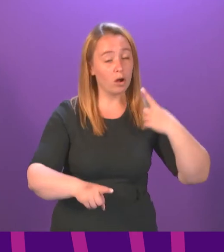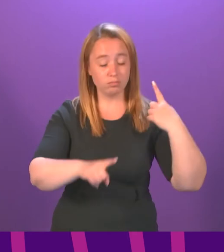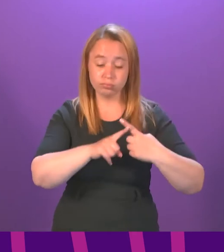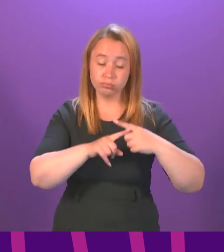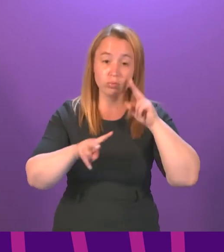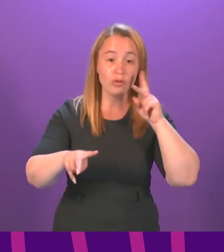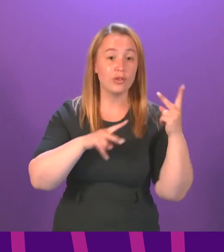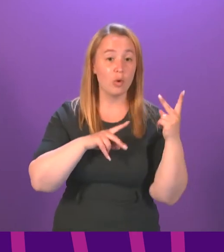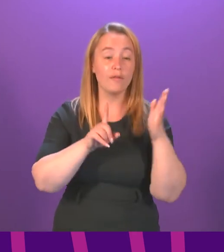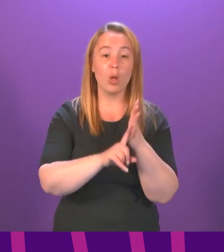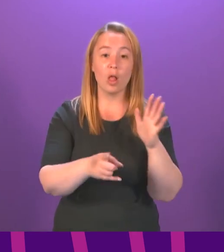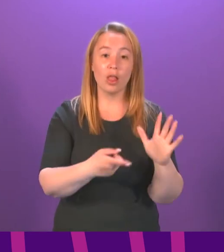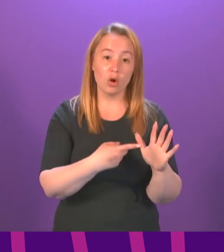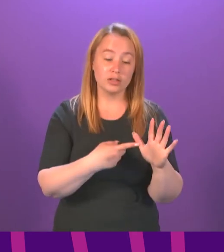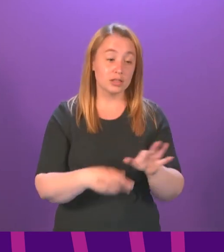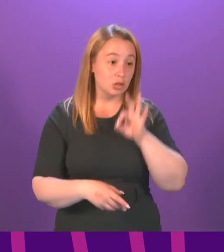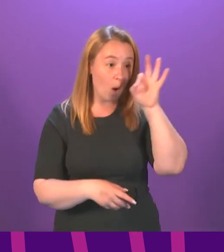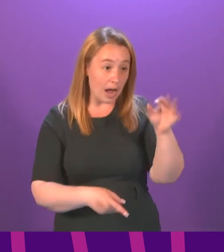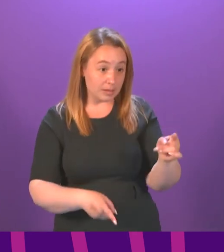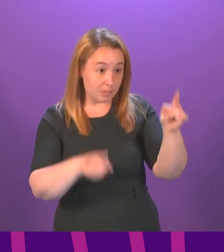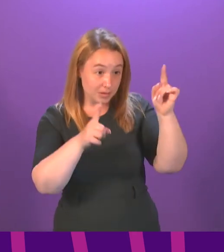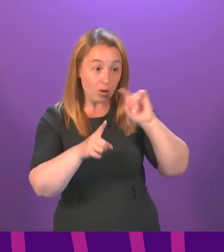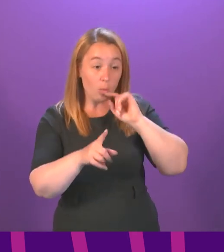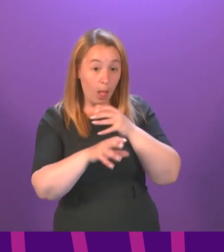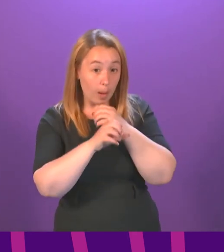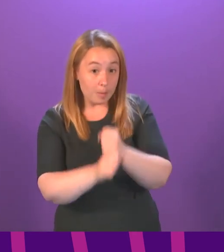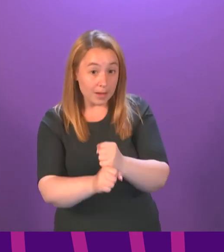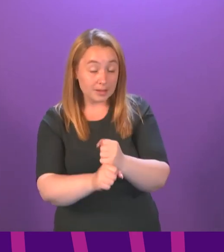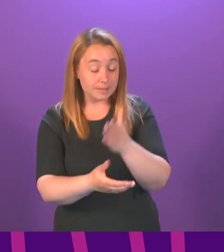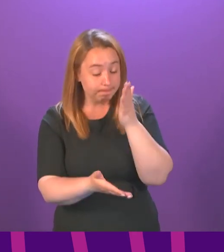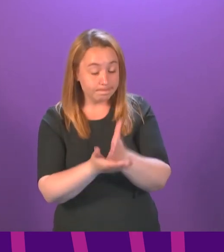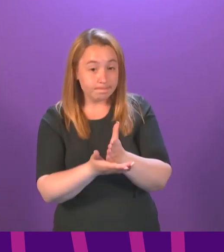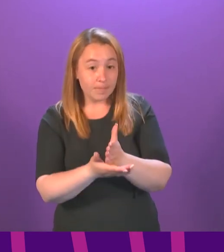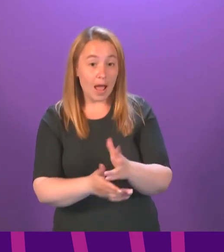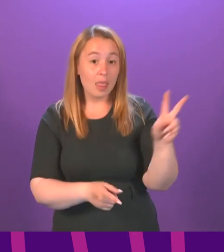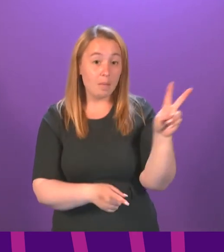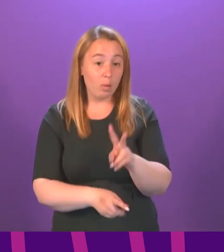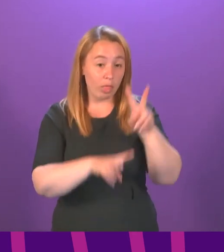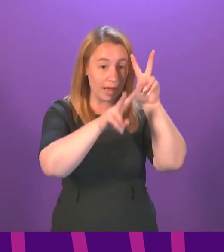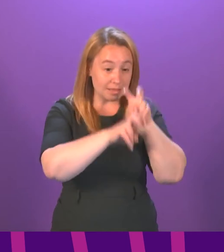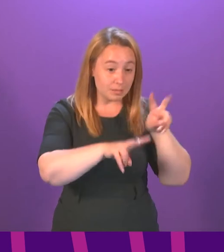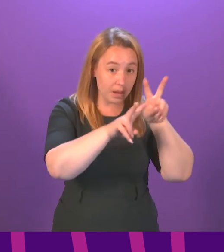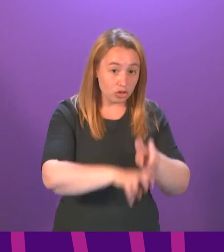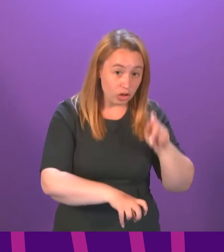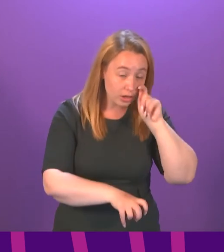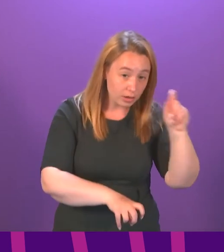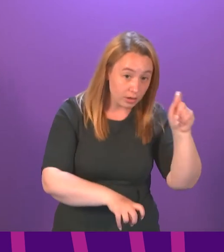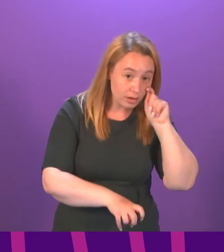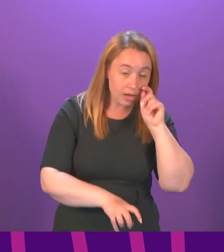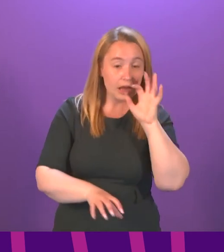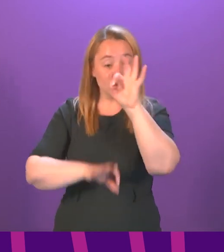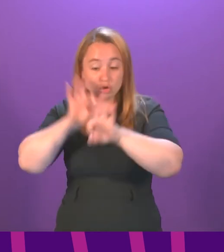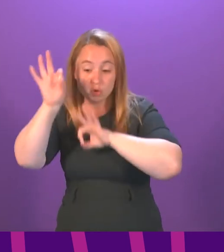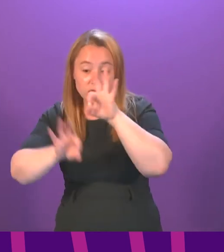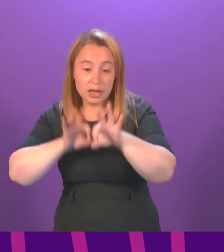local authorities. Will the Minister commit to this in earnest and ensure that both inspection and scrutiny mechanisms are fit